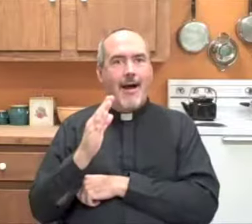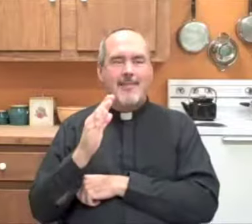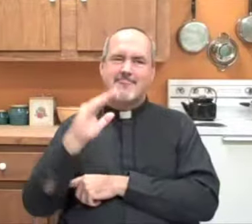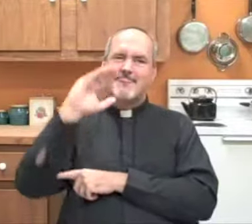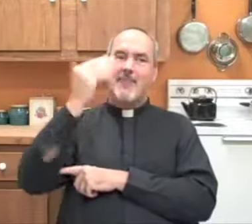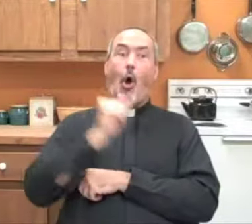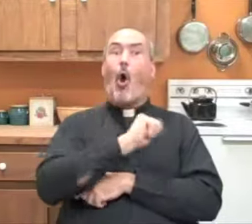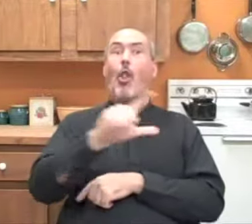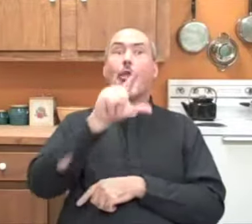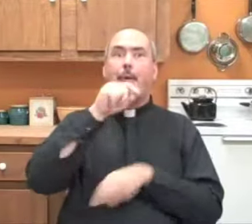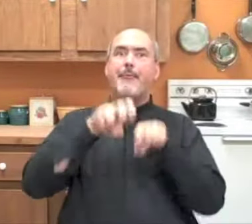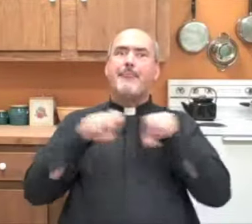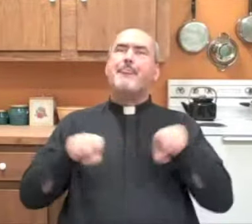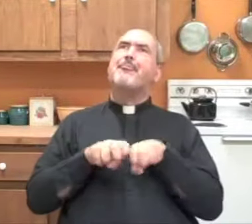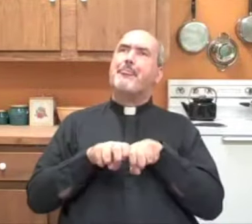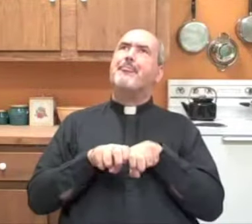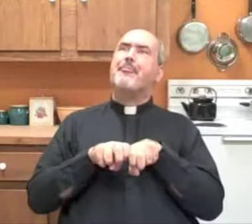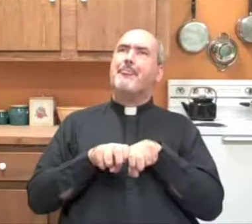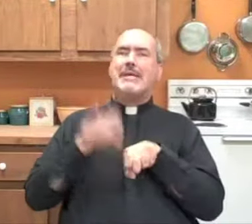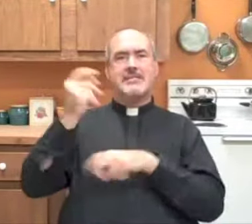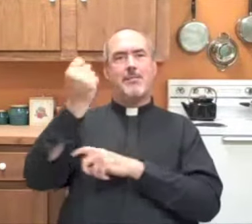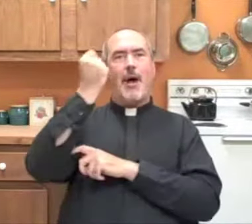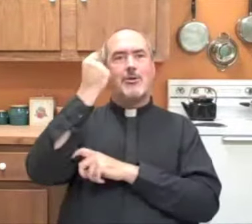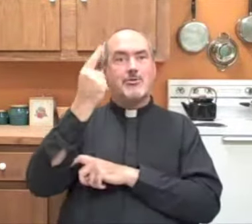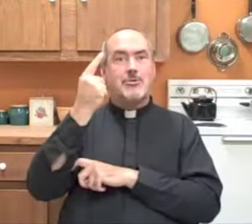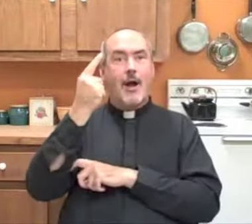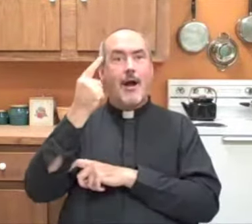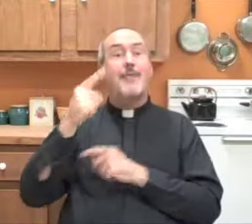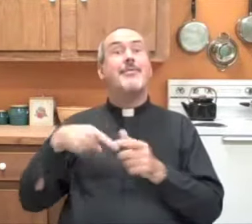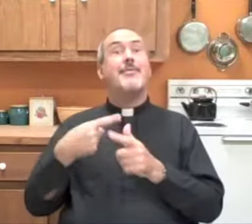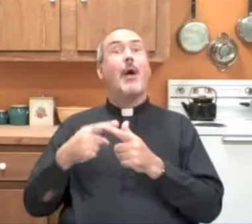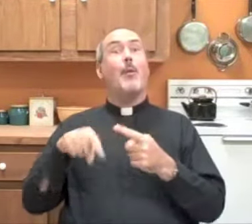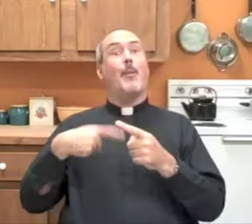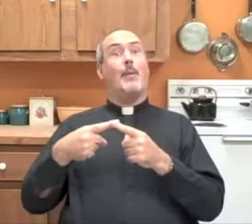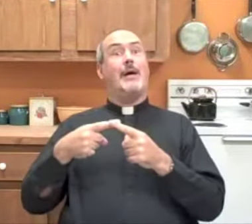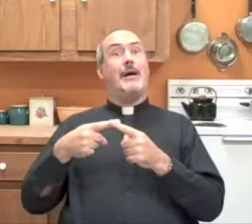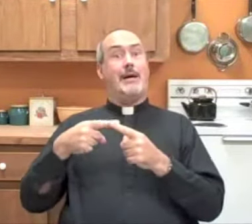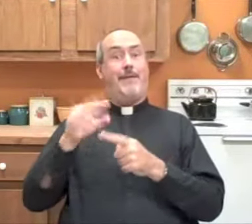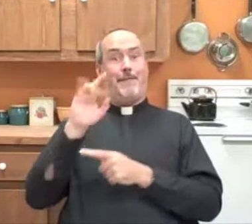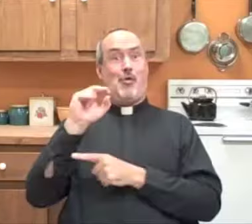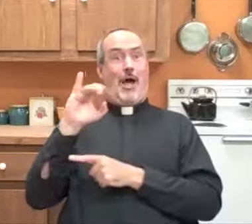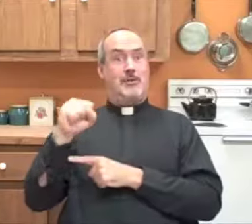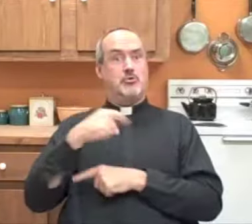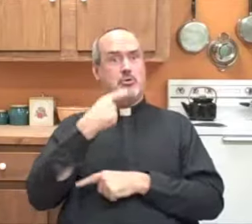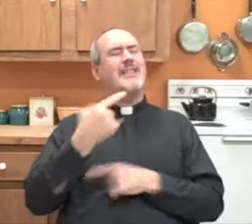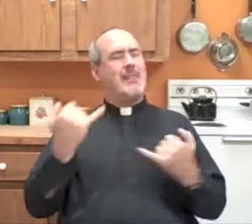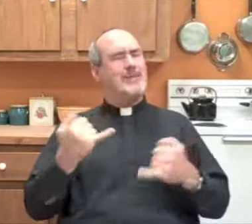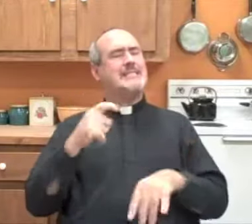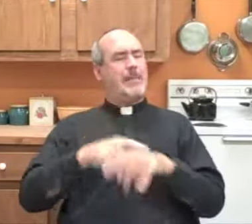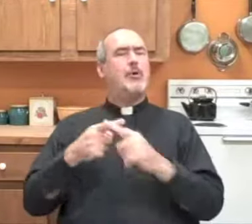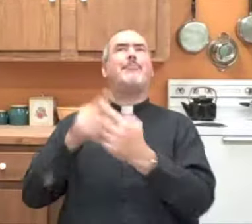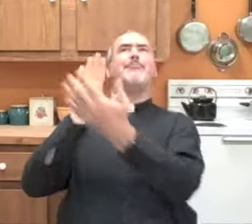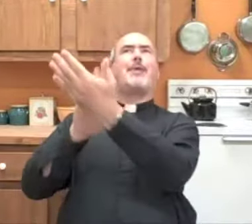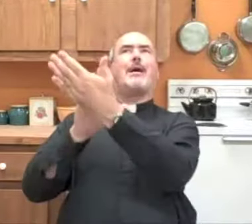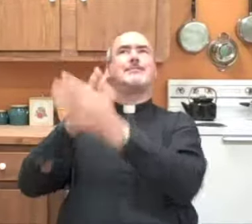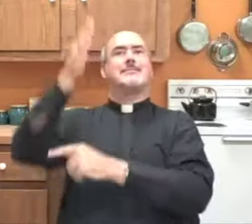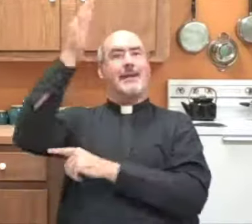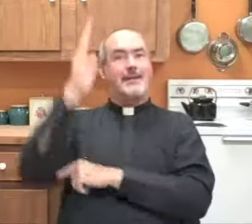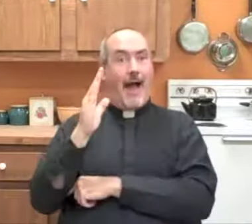God was. And it seemed that all the birds would sit there patiently and listen and understand him. And when he was finished, he would say, well, now